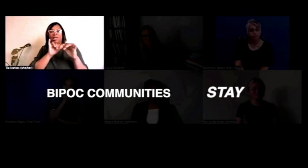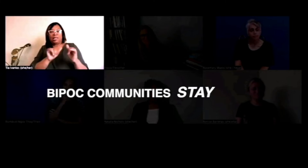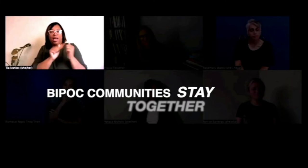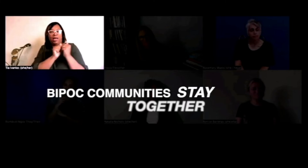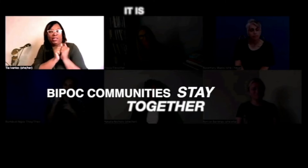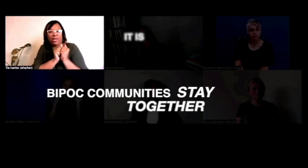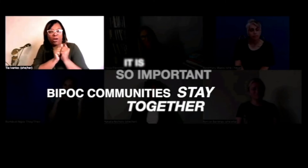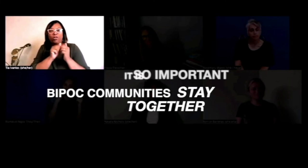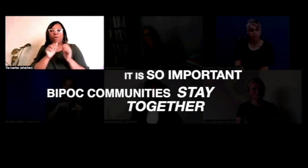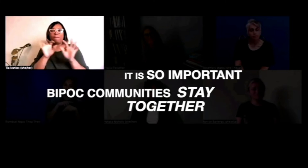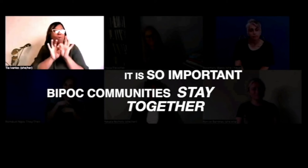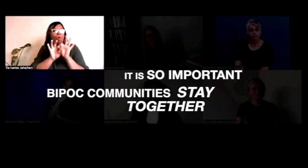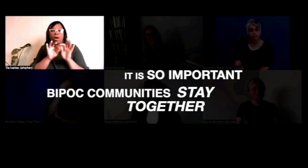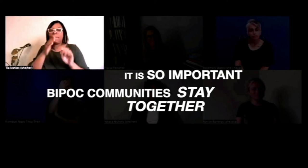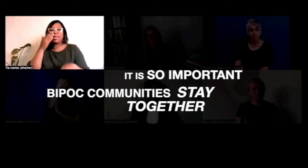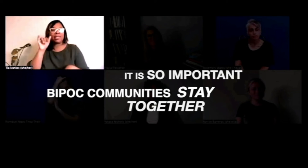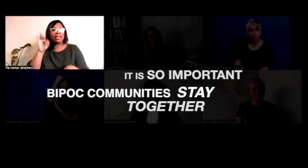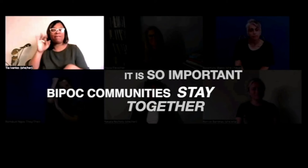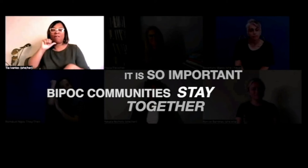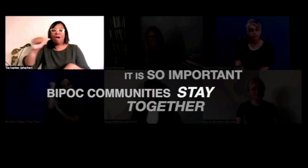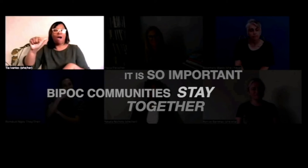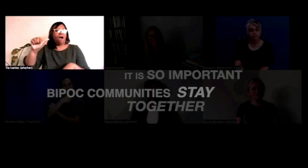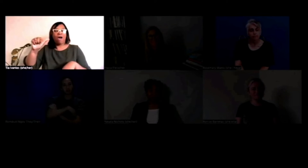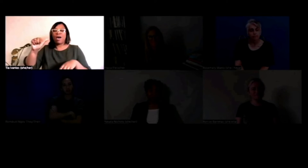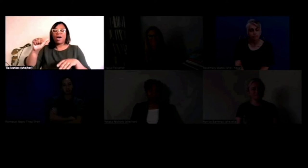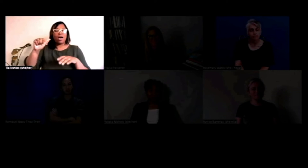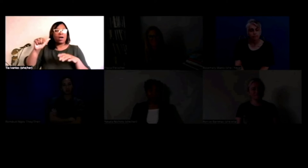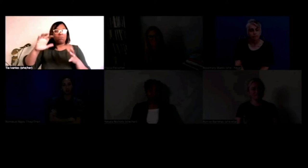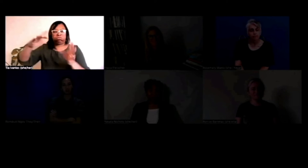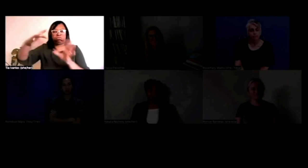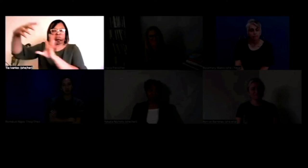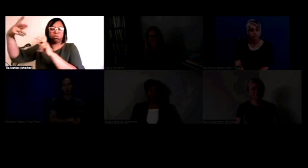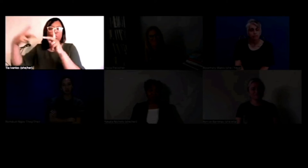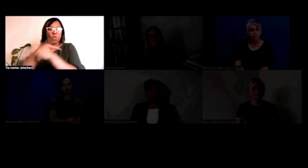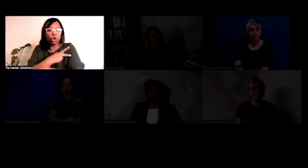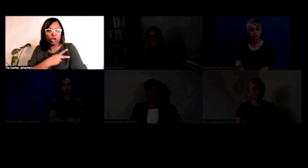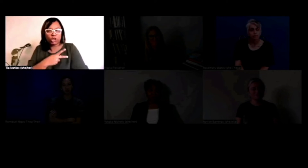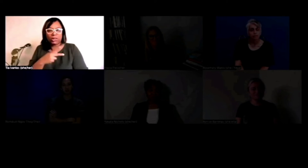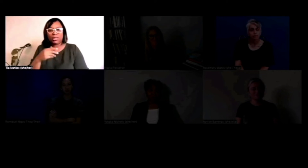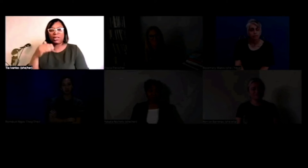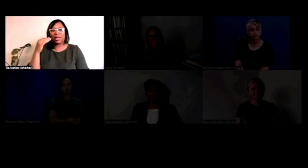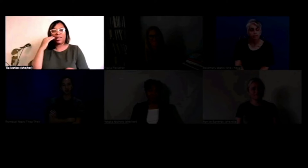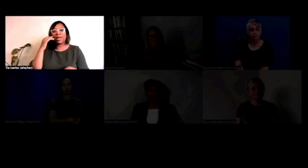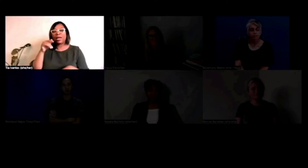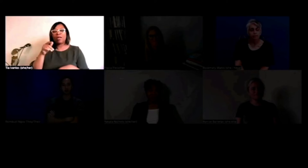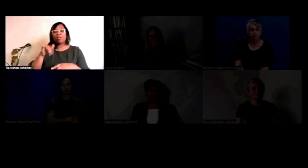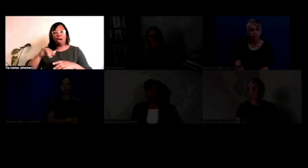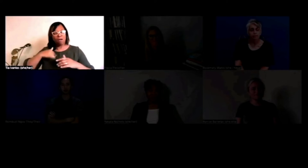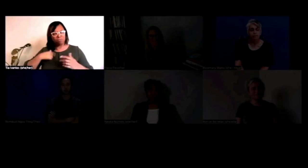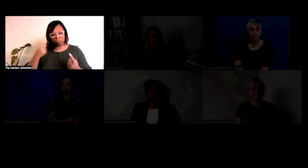important that BIPOC communities stay together. You know, if not, things could just kind of escalate and get become worse.